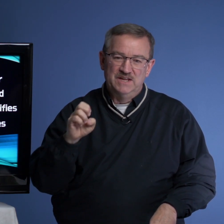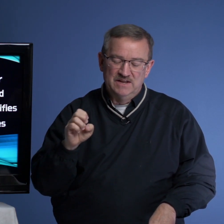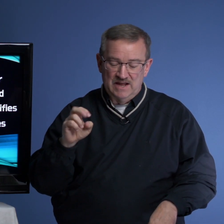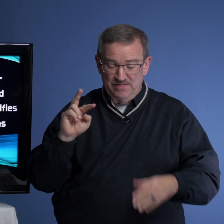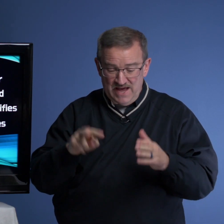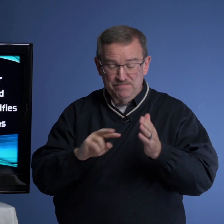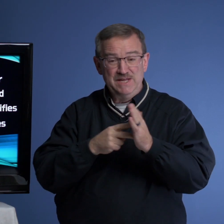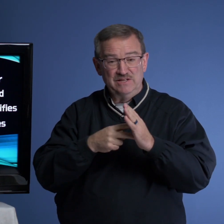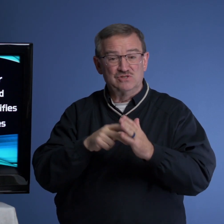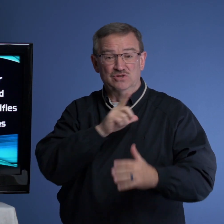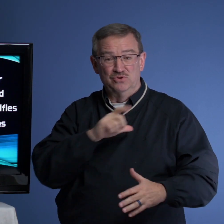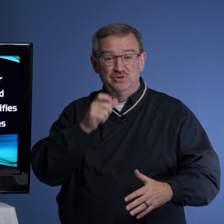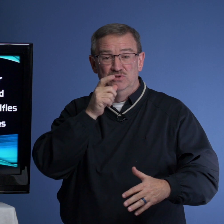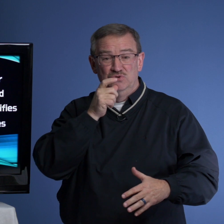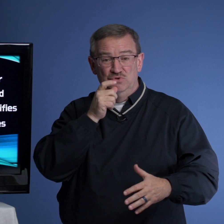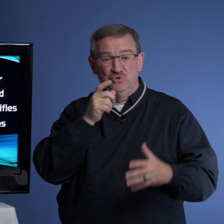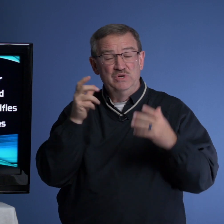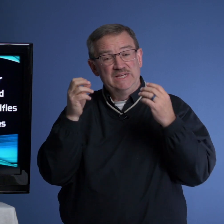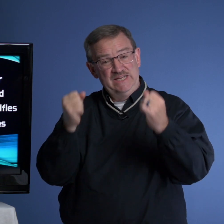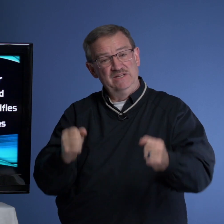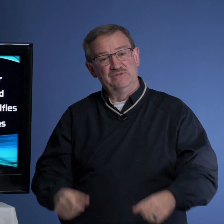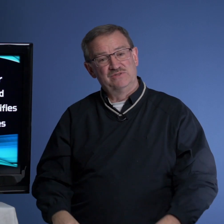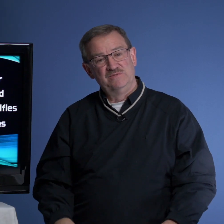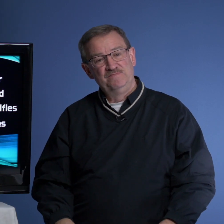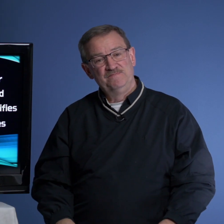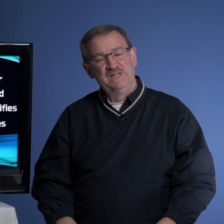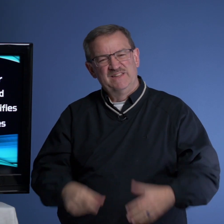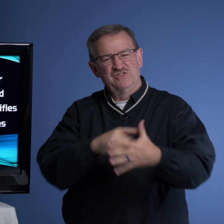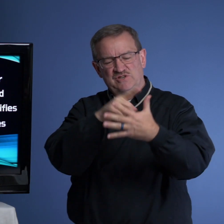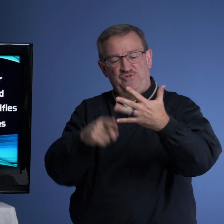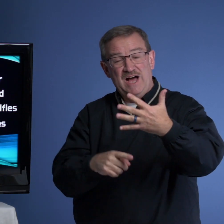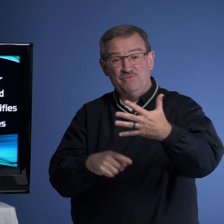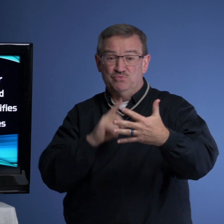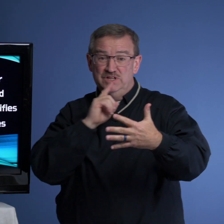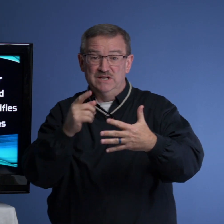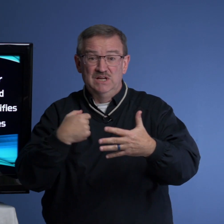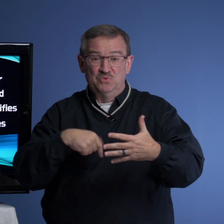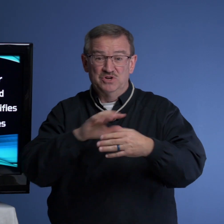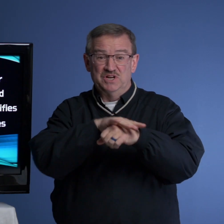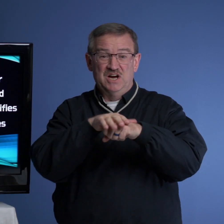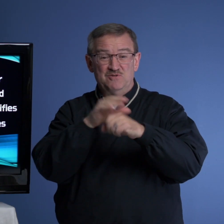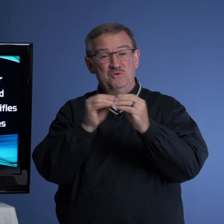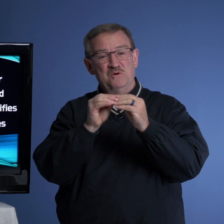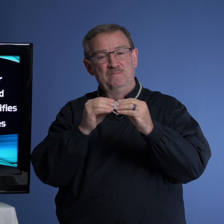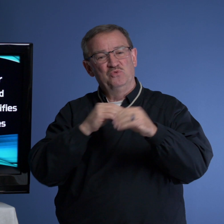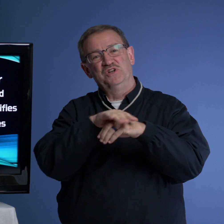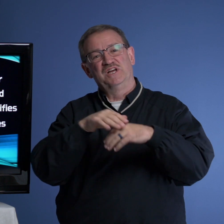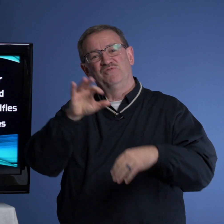And that means the Lord who heals. There's just five. Really, we're going to cover more. We're going to cover